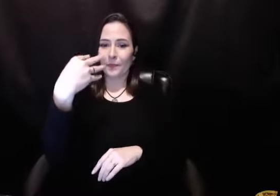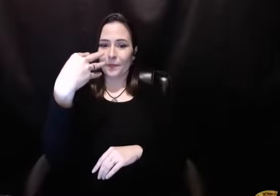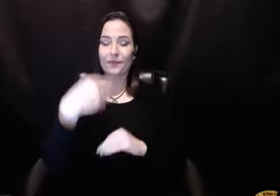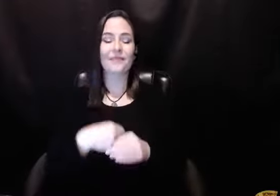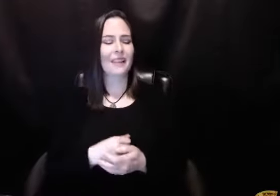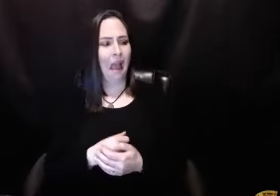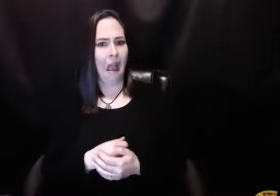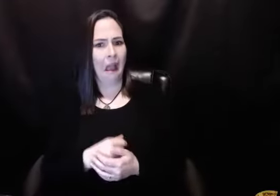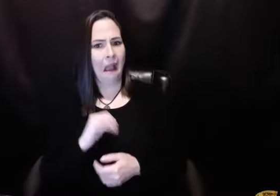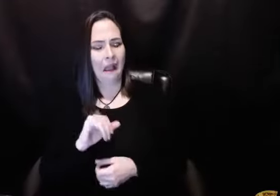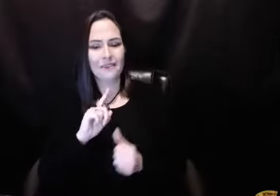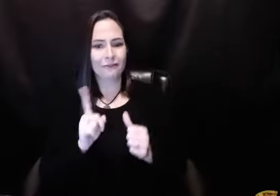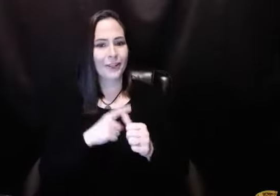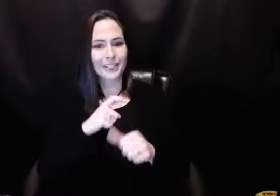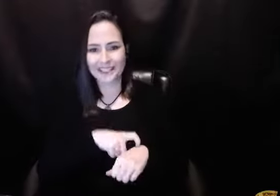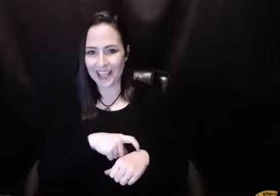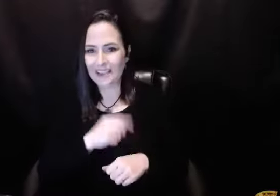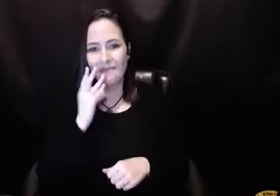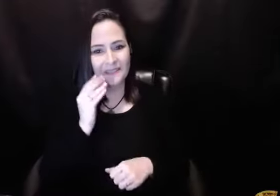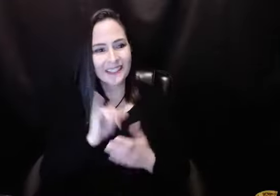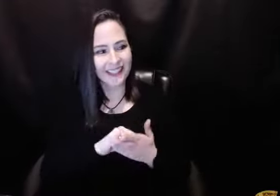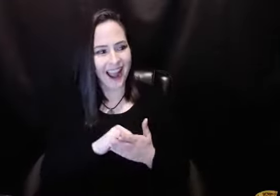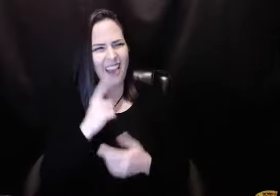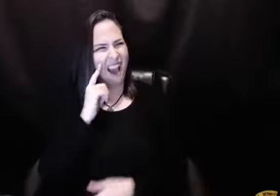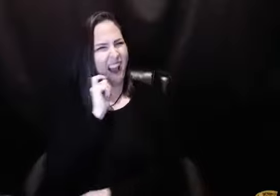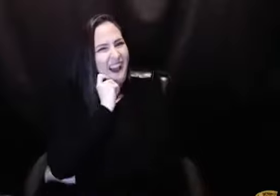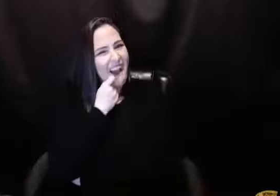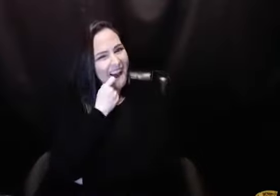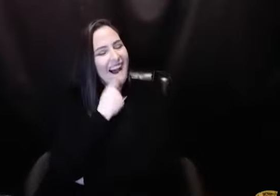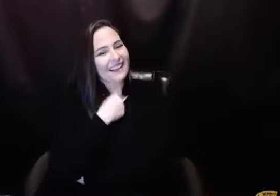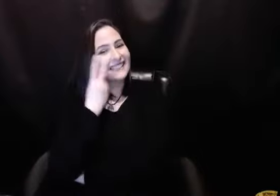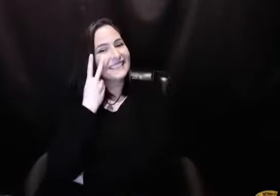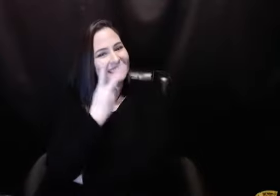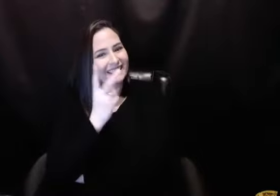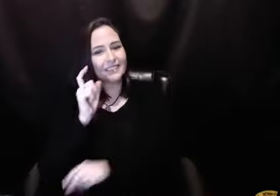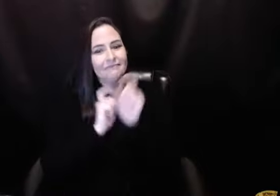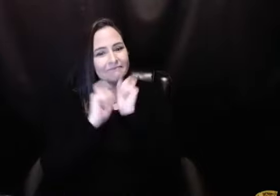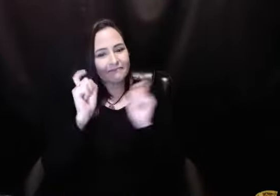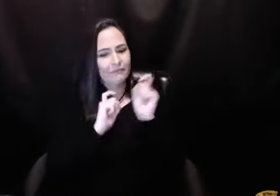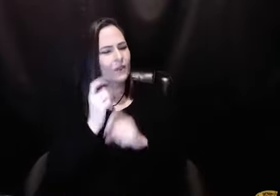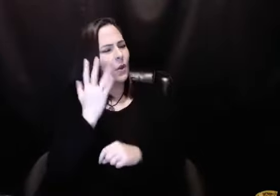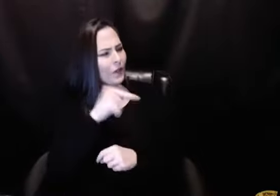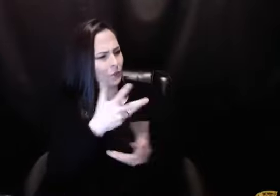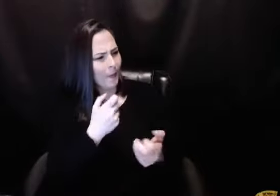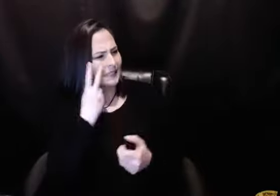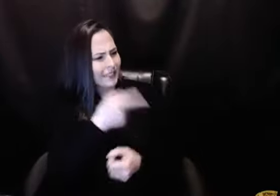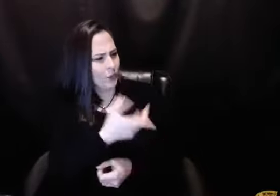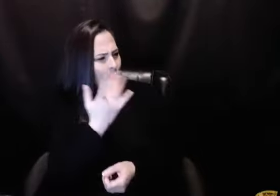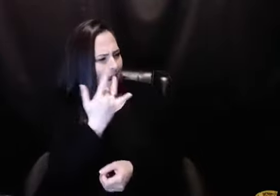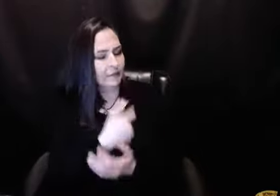on the step study guide. And it was the first time I'd ever done that with anybody. And I said, well, how neat is that? Because I got